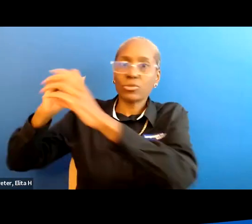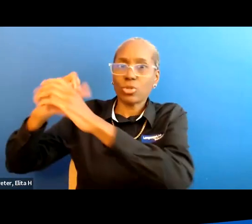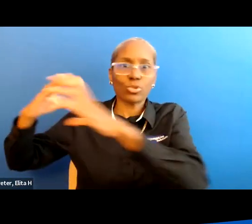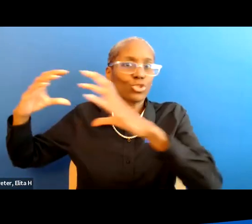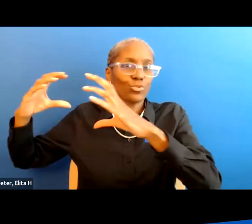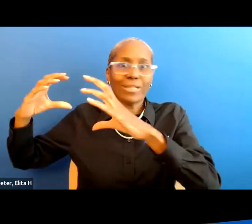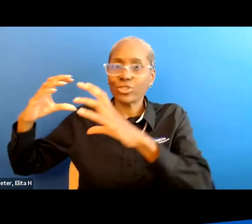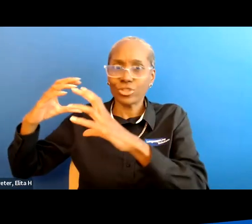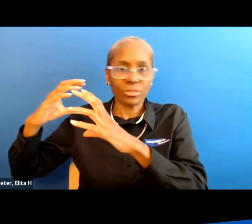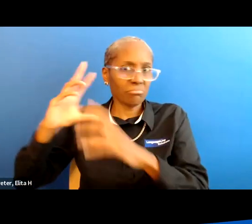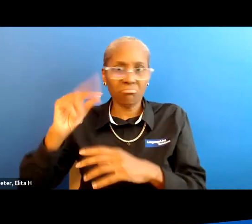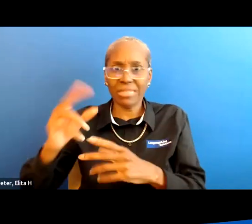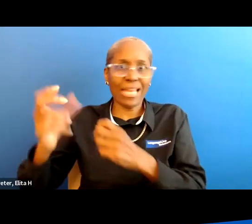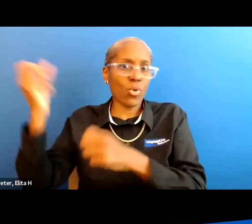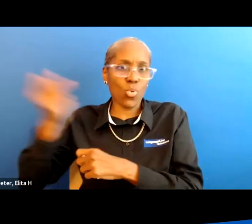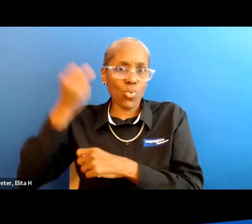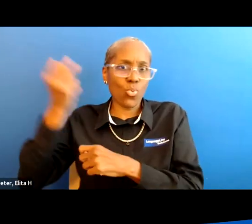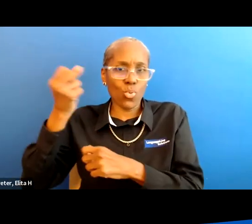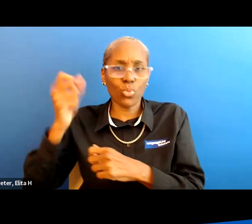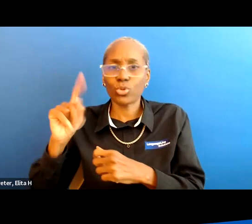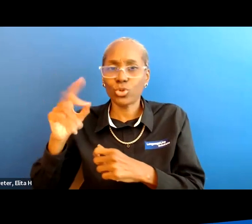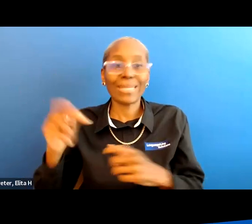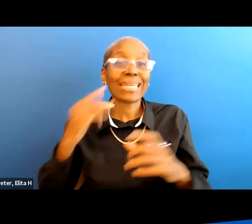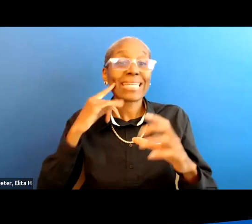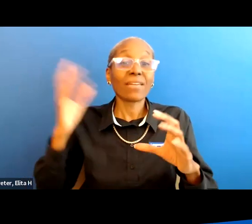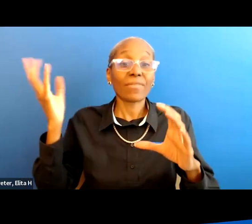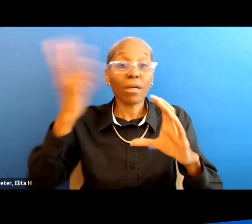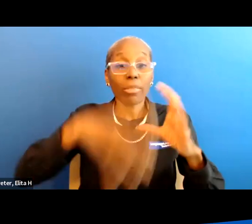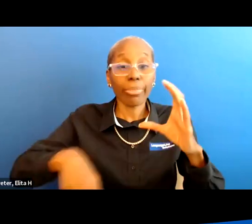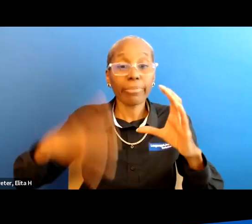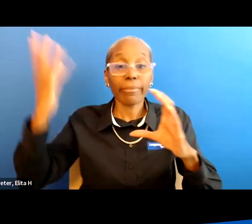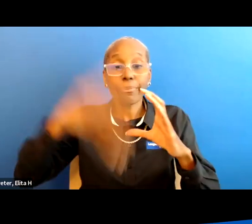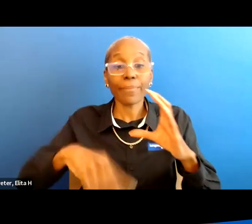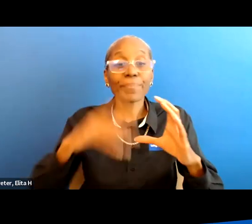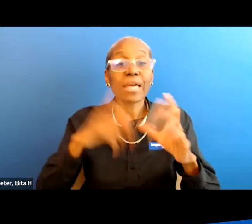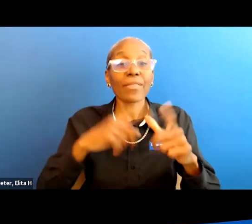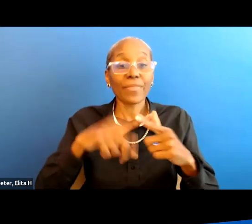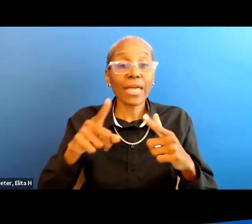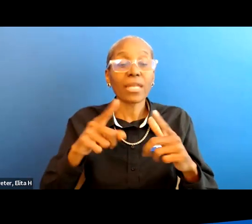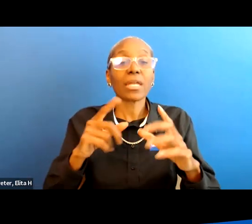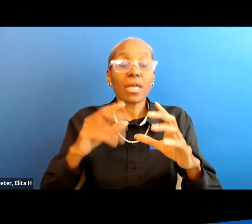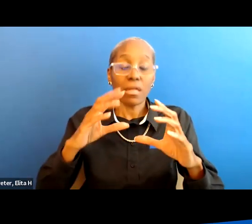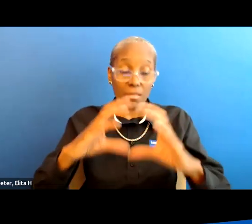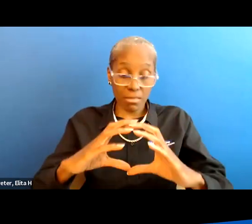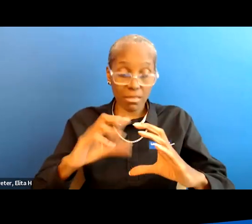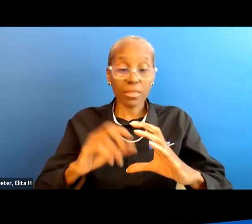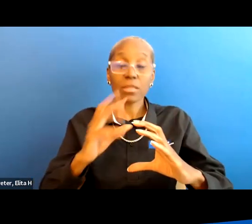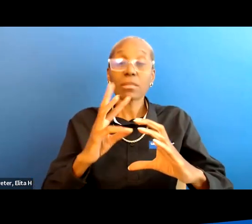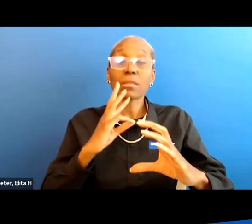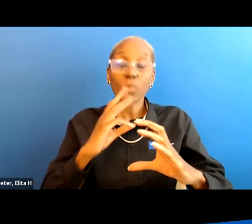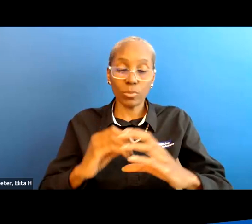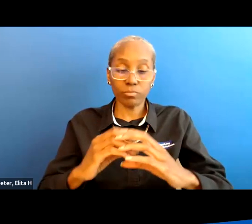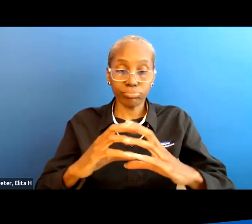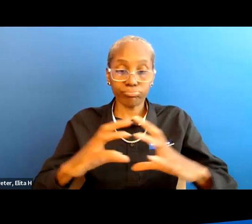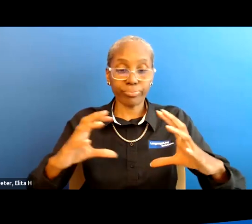urine so if you're collecting if you're not removing that urine from your bladder it's going to back right up and it's going to cause